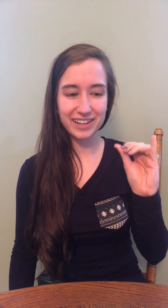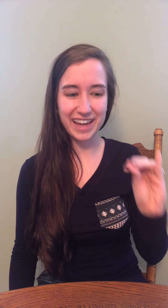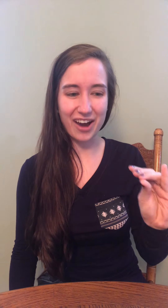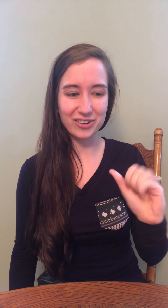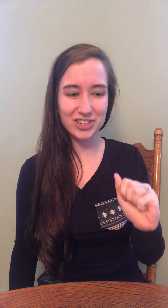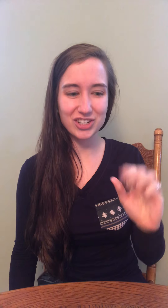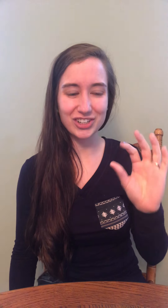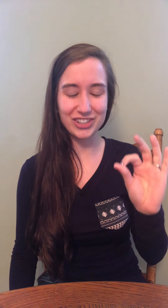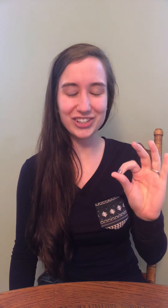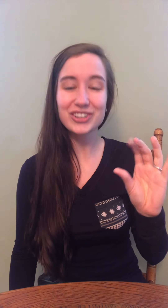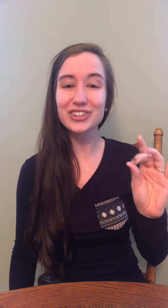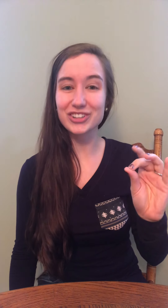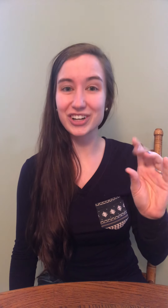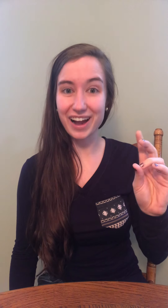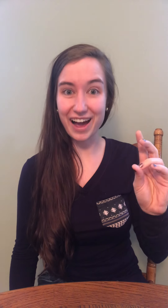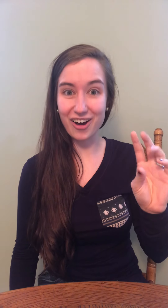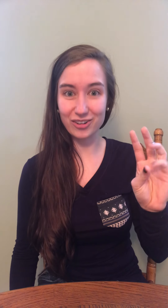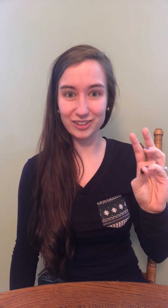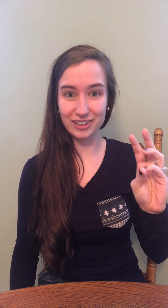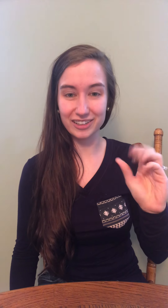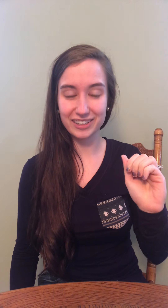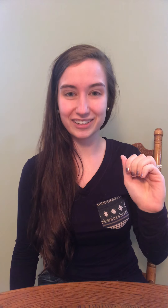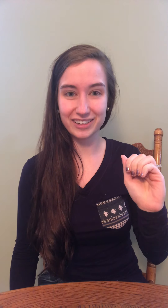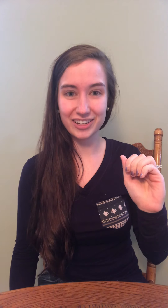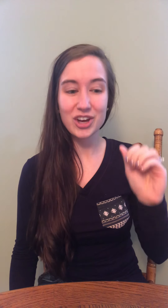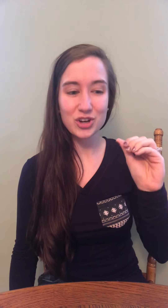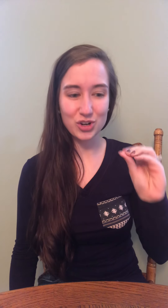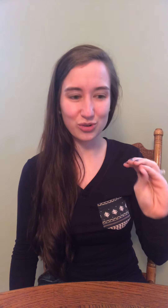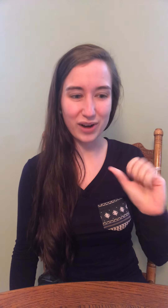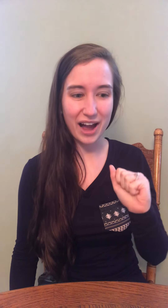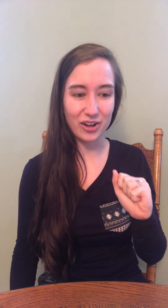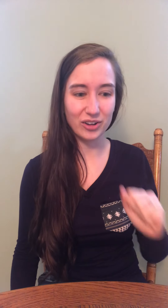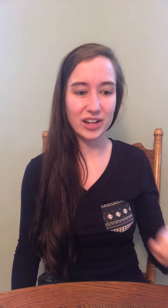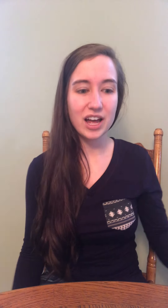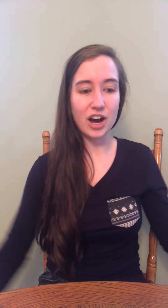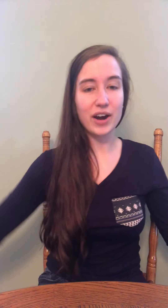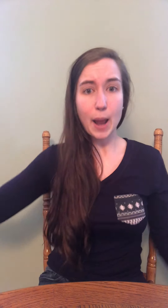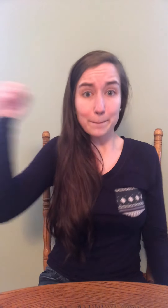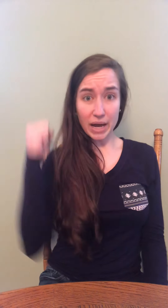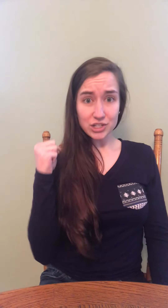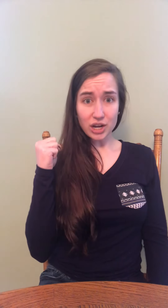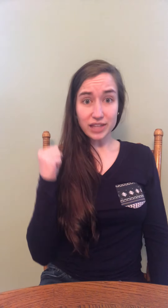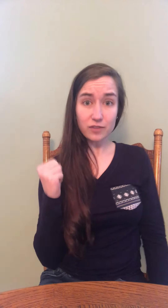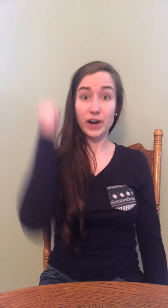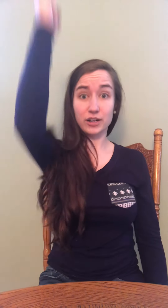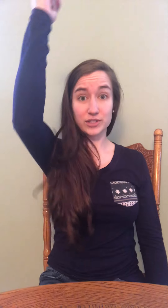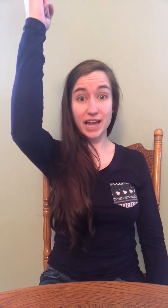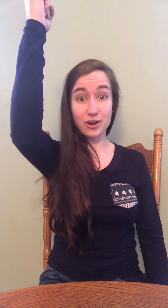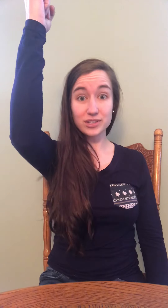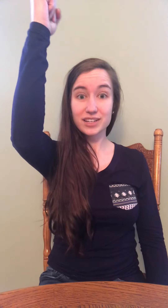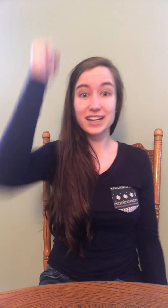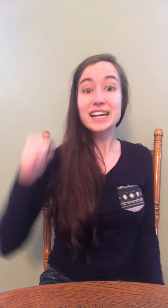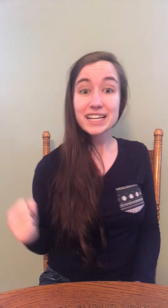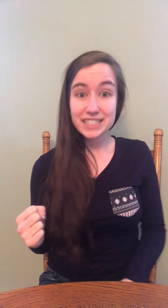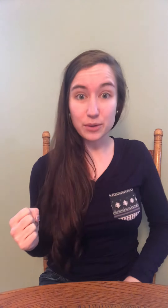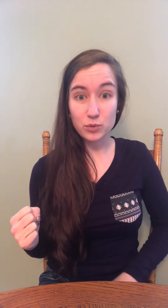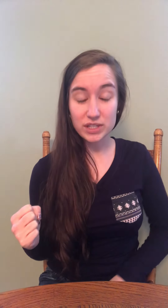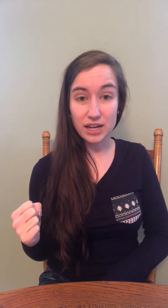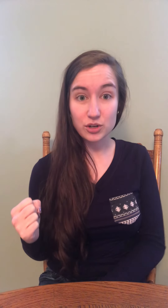Couch. G-r-o-l. Growl. All right. Punch out that final sound. Tell me what sound you